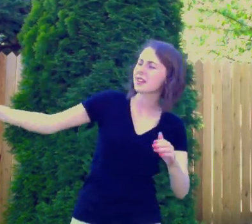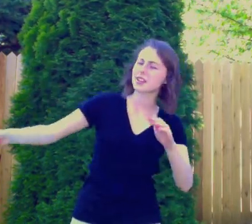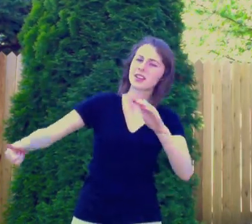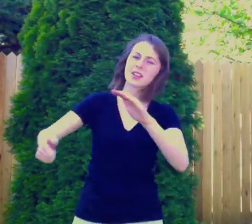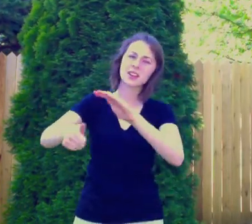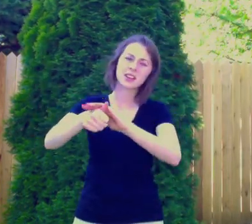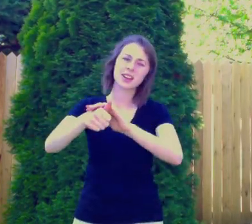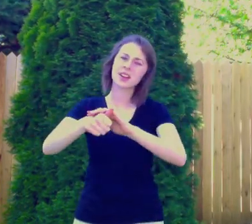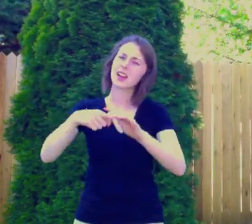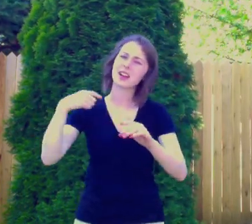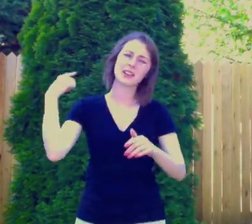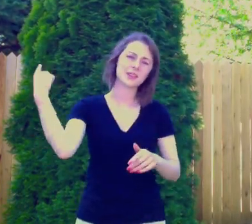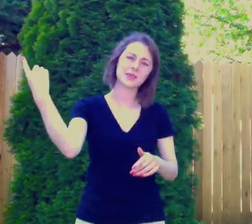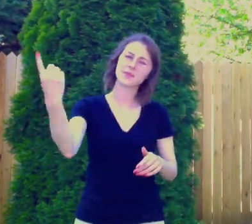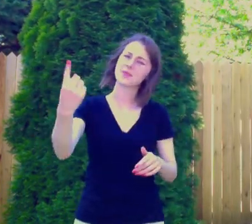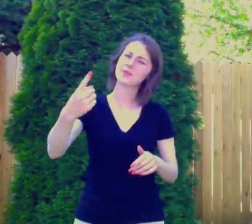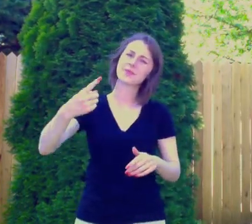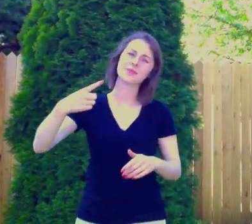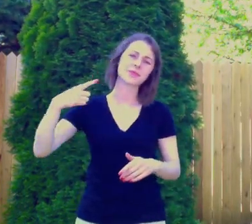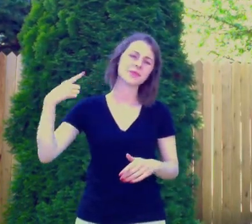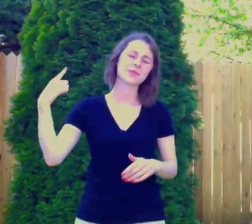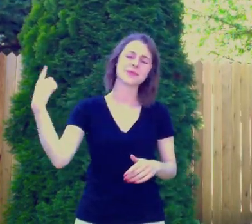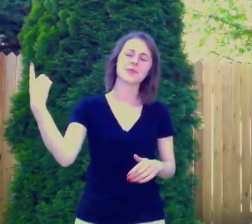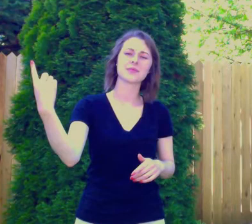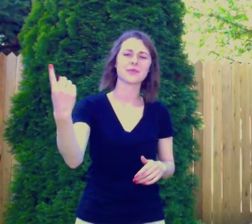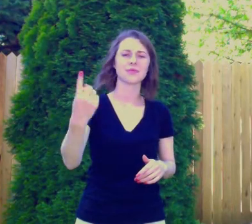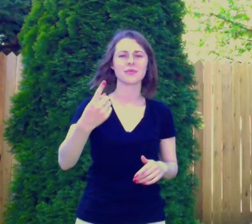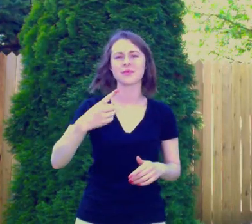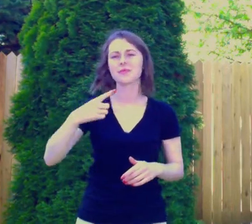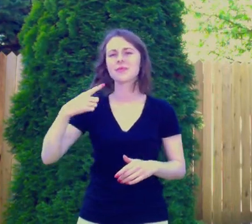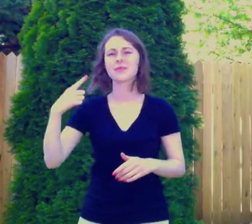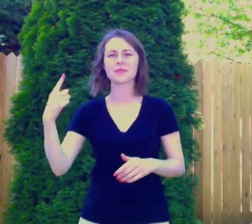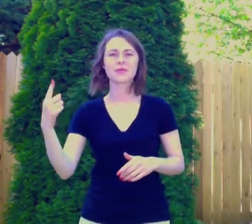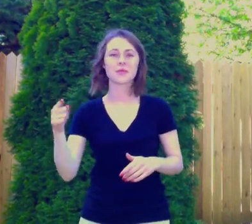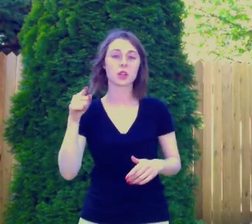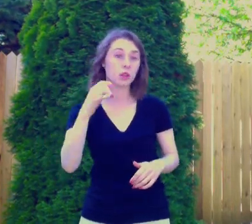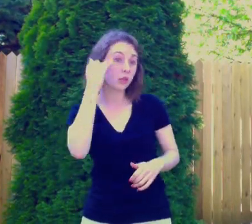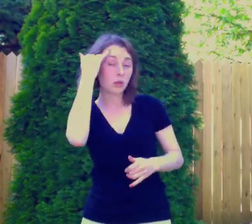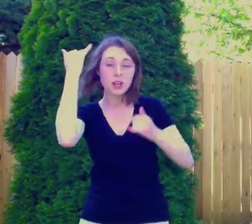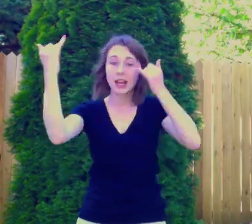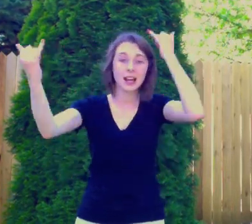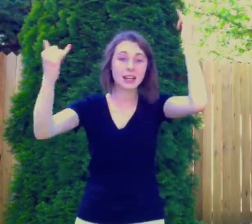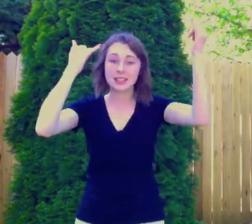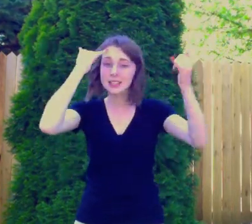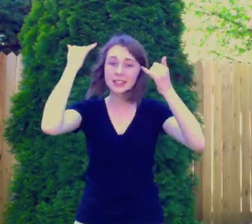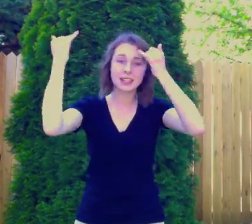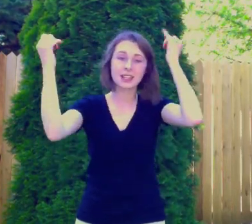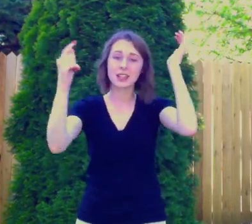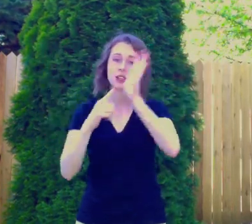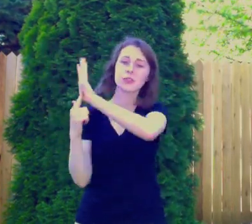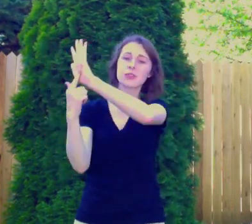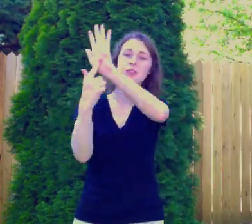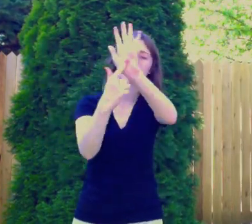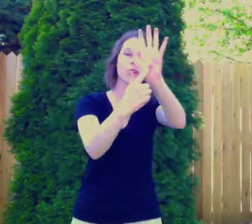that our poor hearts crave Please don't keep them